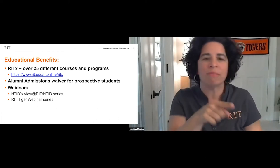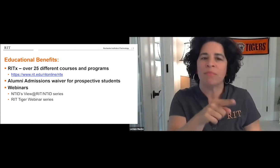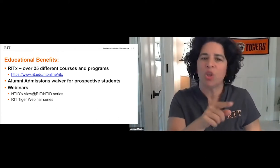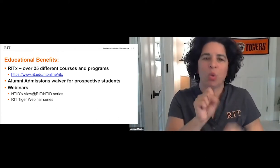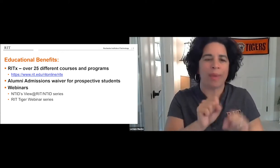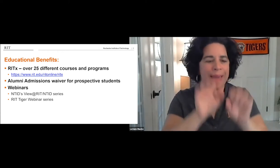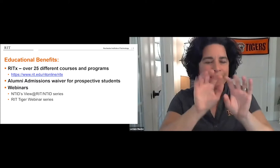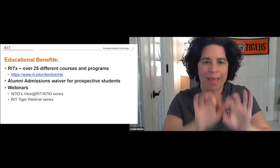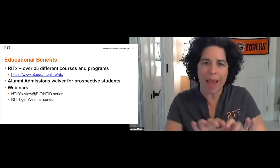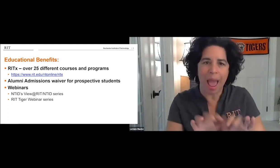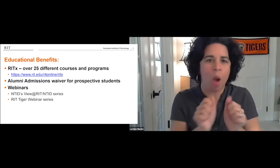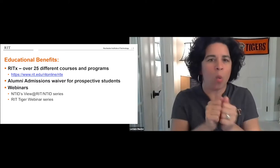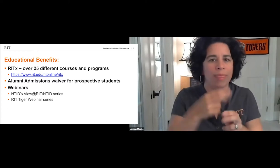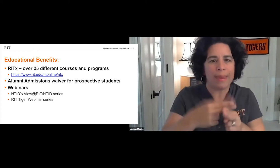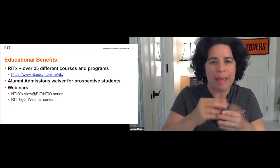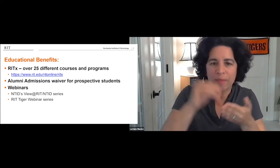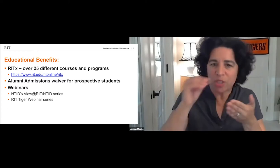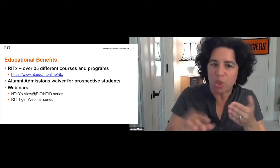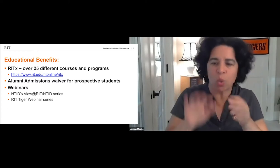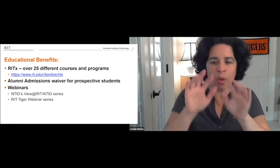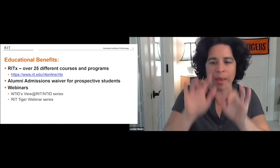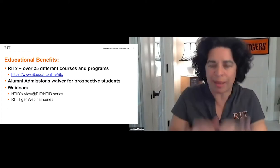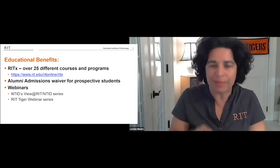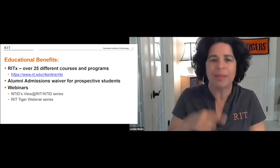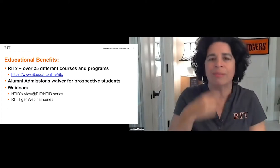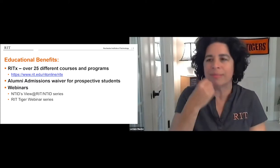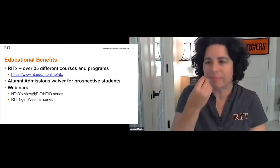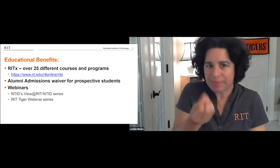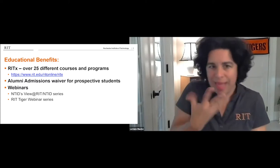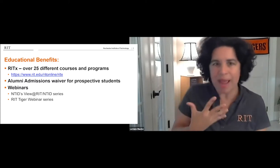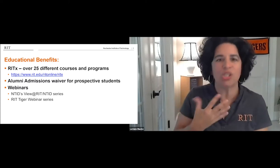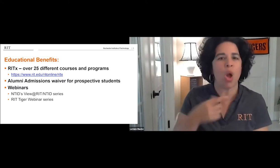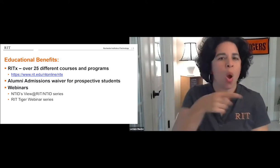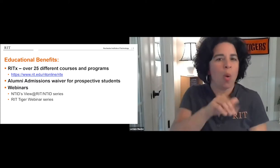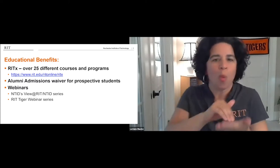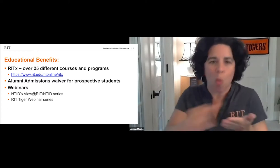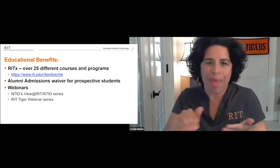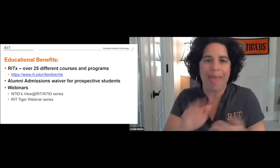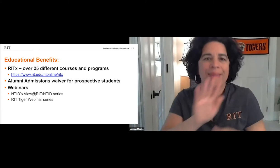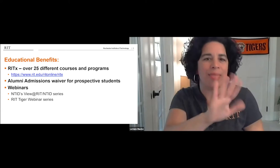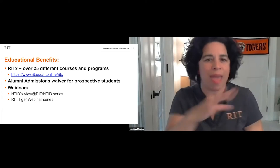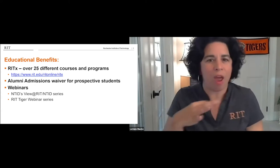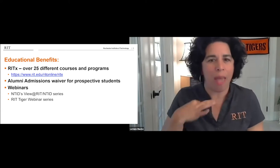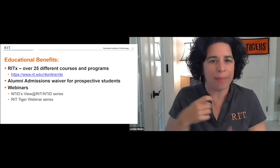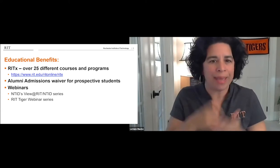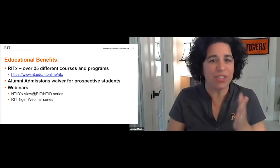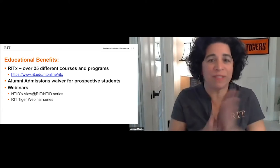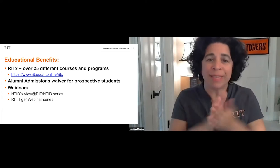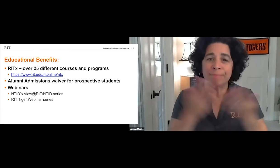the link after this webinar as well. And all you have to do is fill out your name and the name of the student. Let us know that you would like